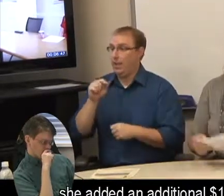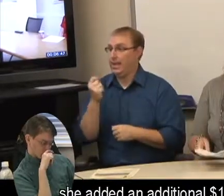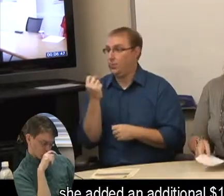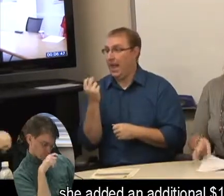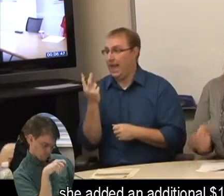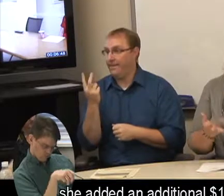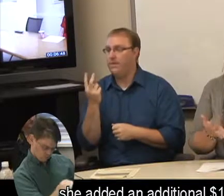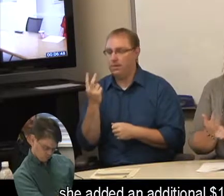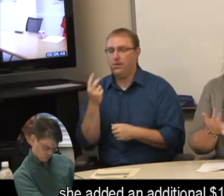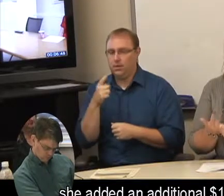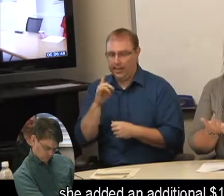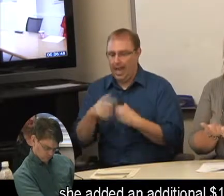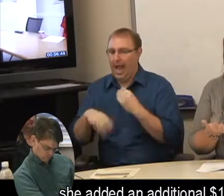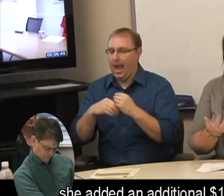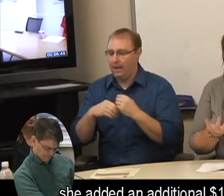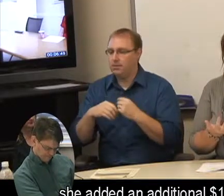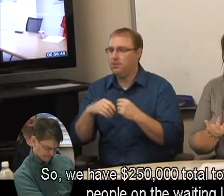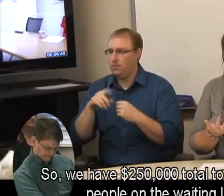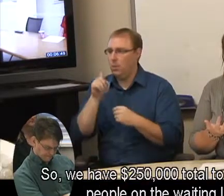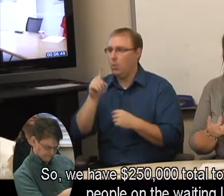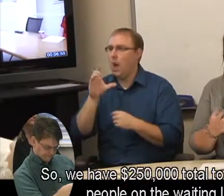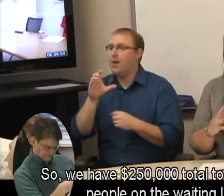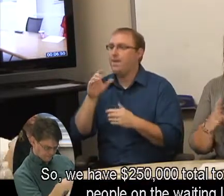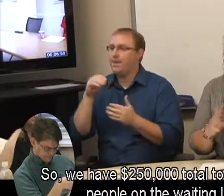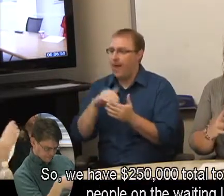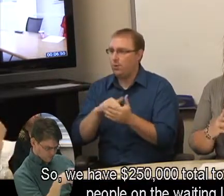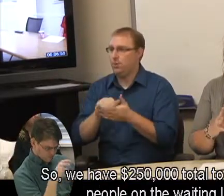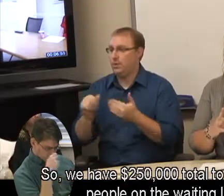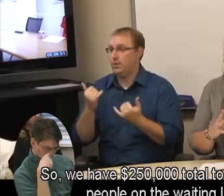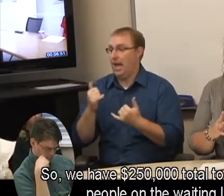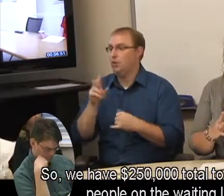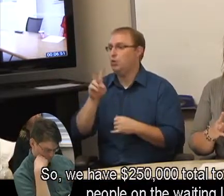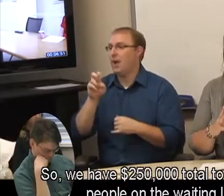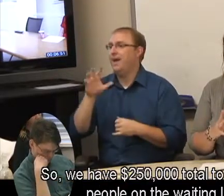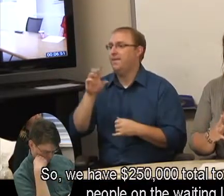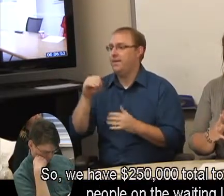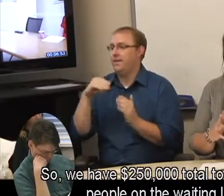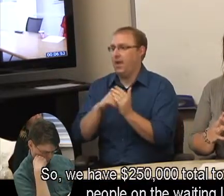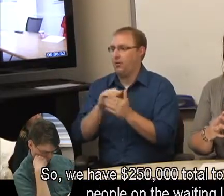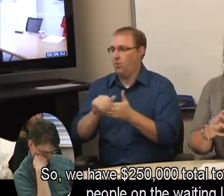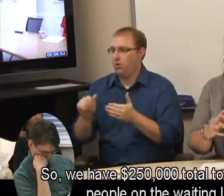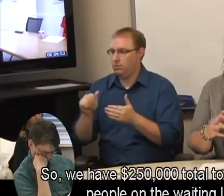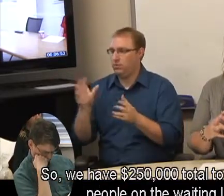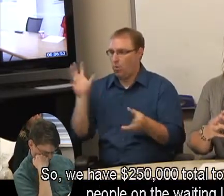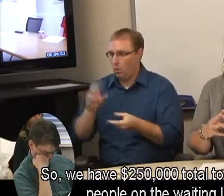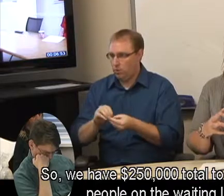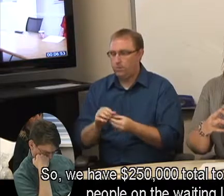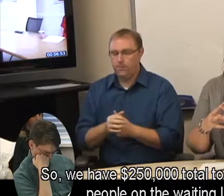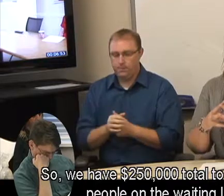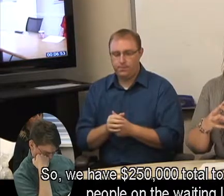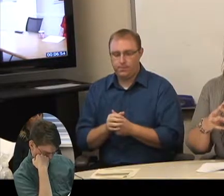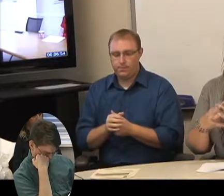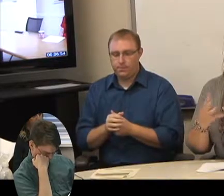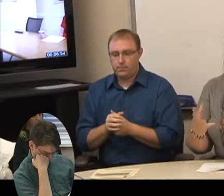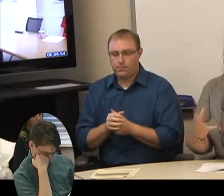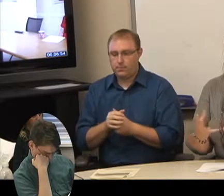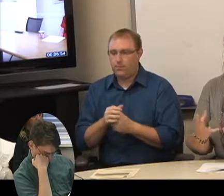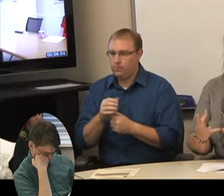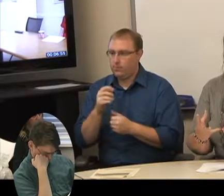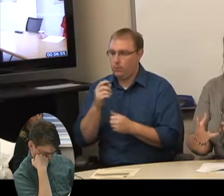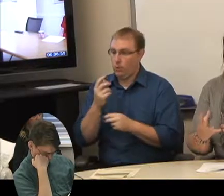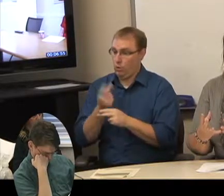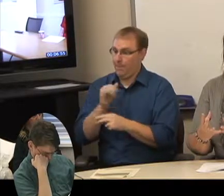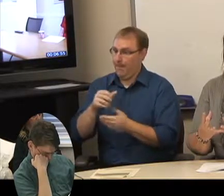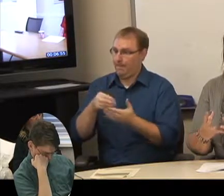she added an additional $100,000. So we have $250,000 total to fund more